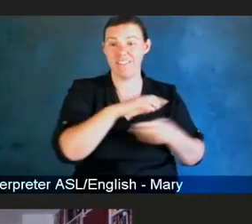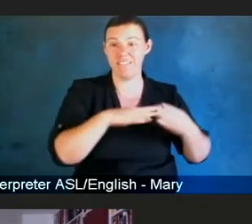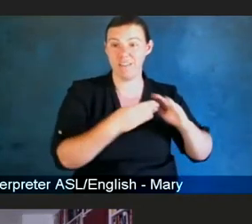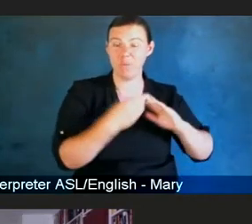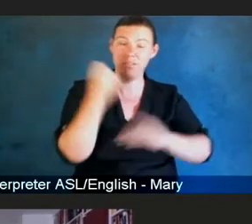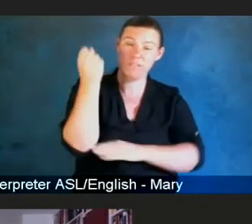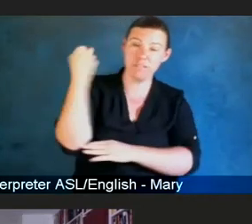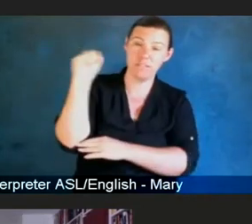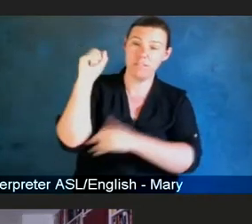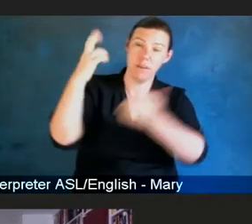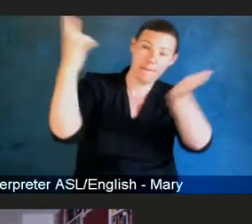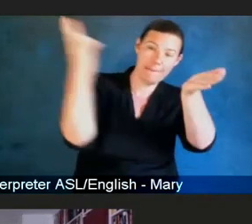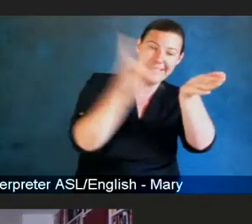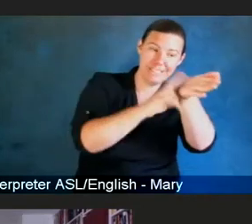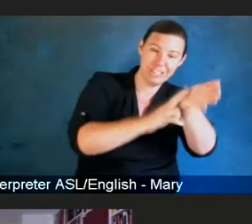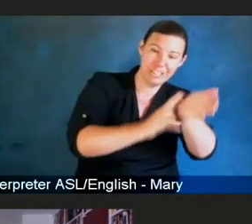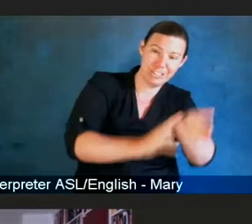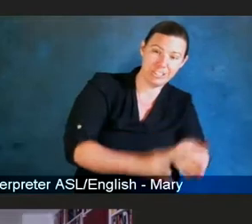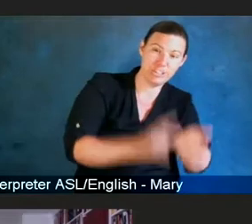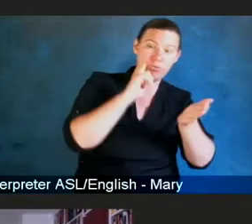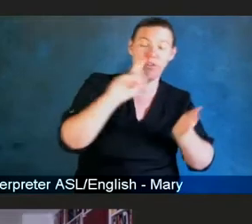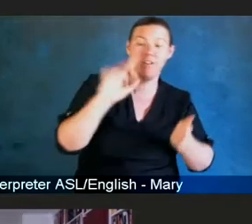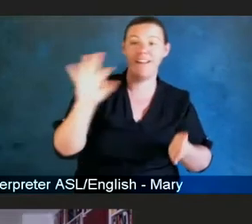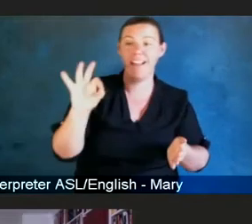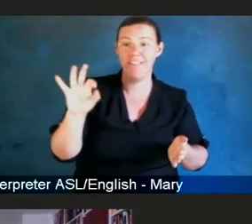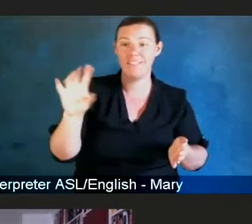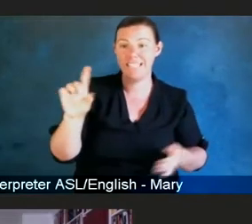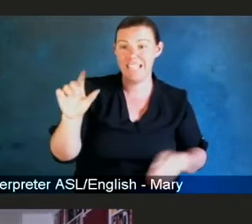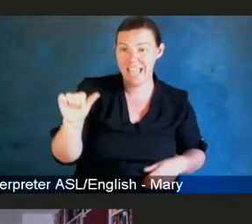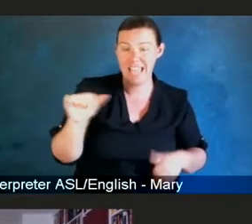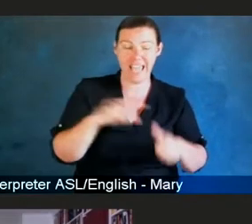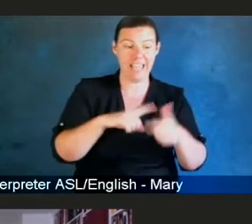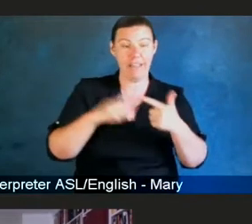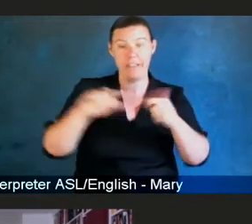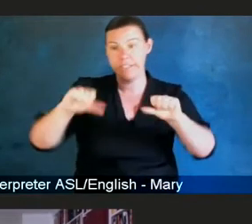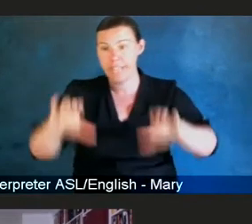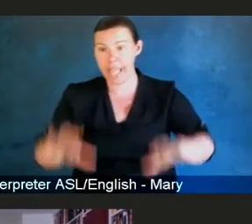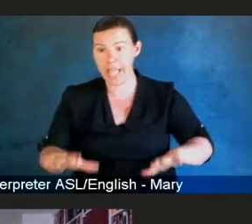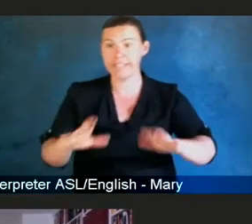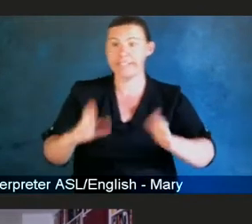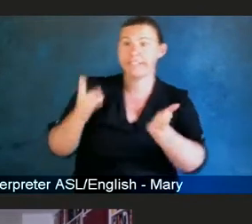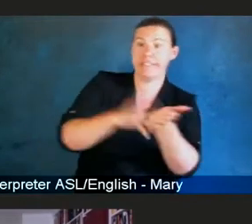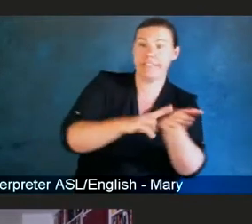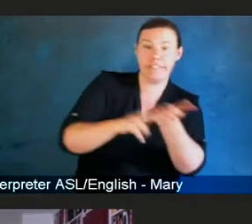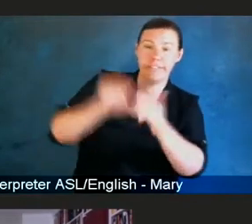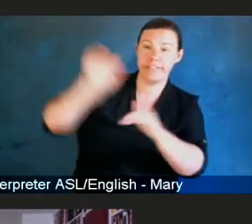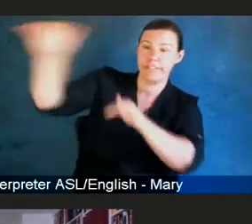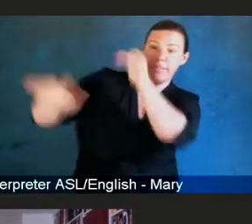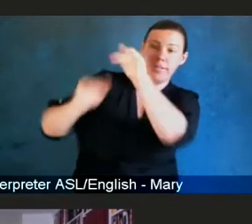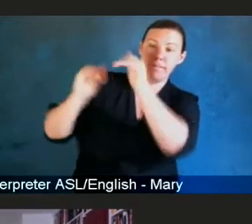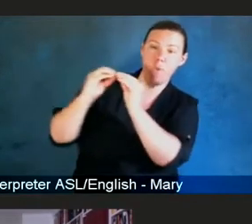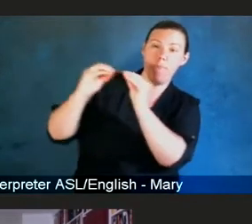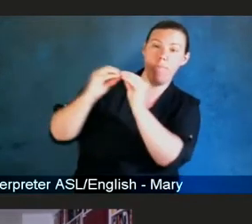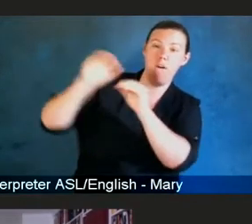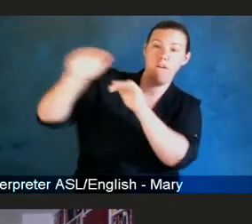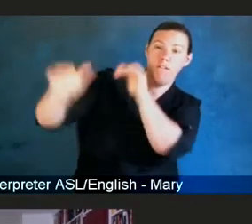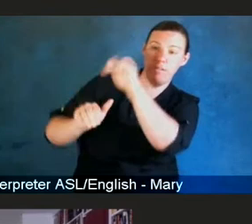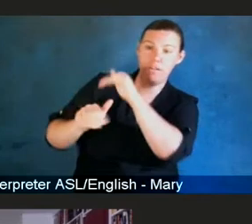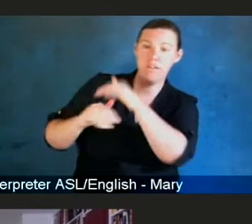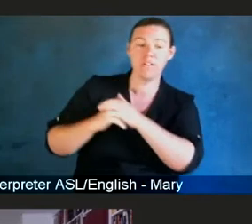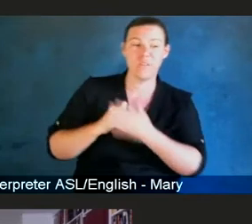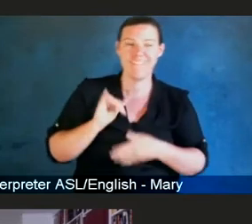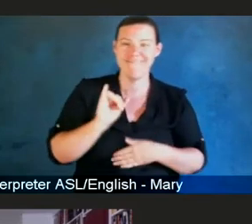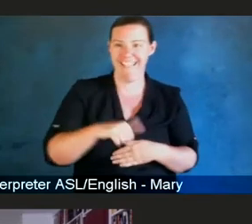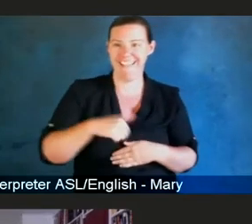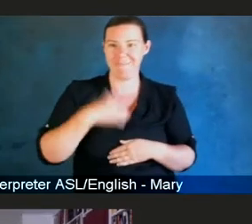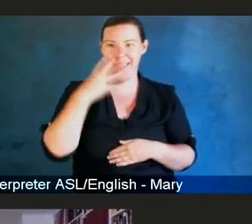They petitioned the scientists to do more. So that was the climate in which I got involved with HIV